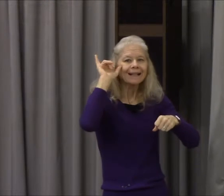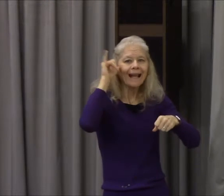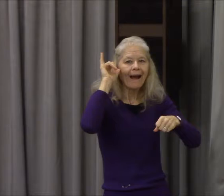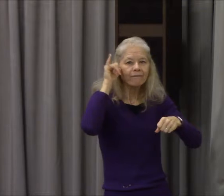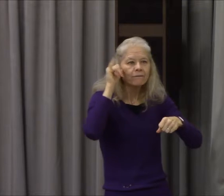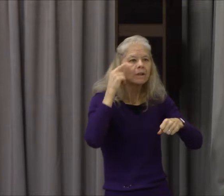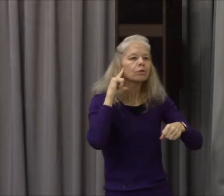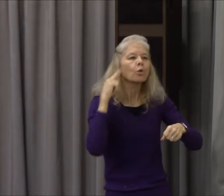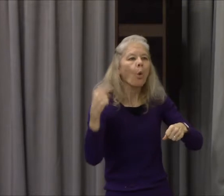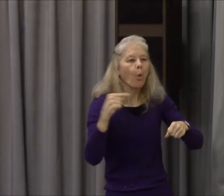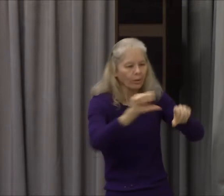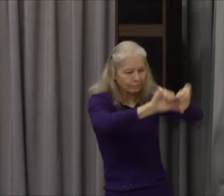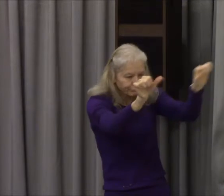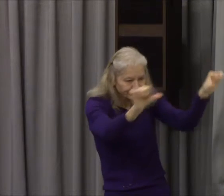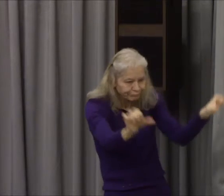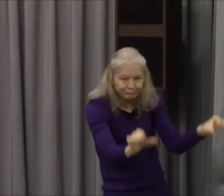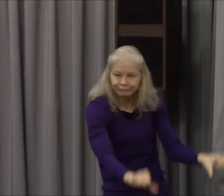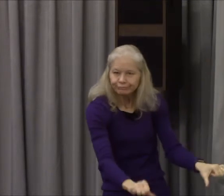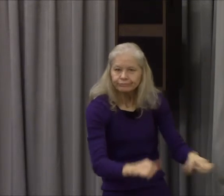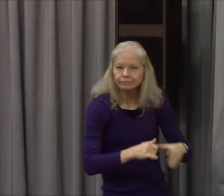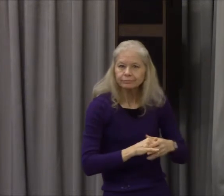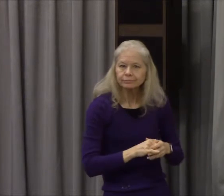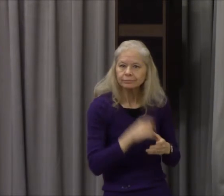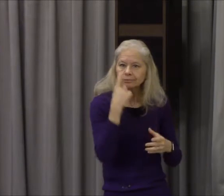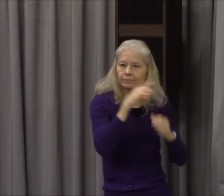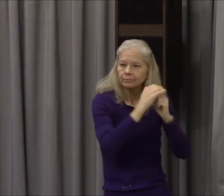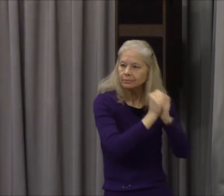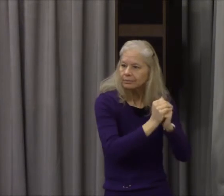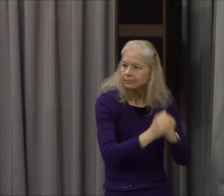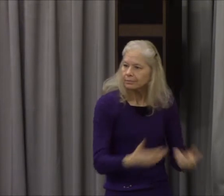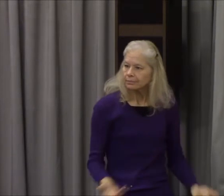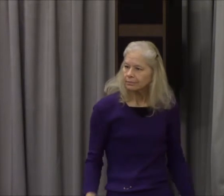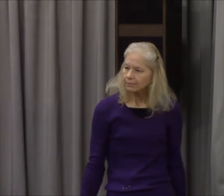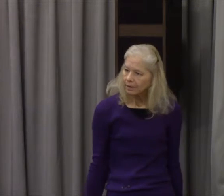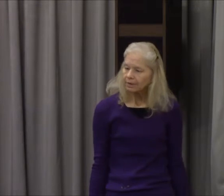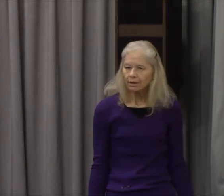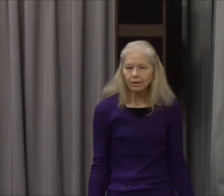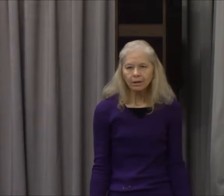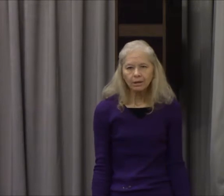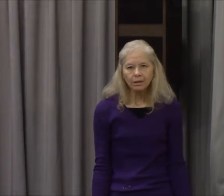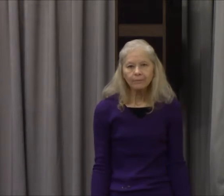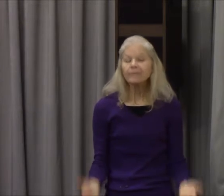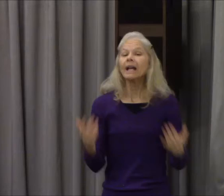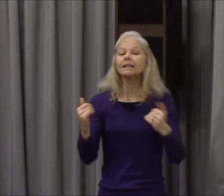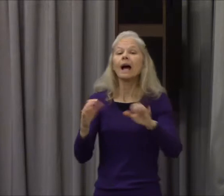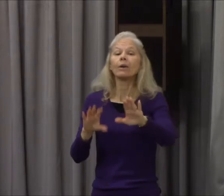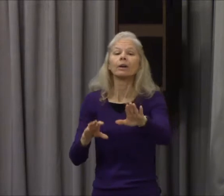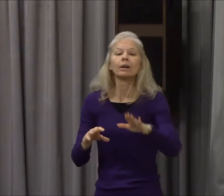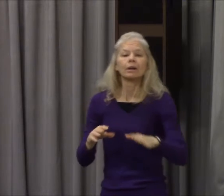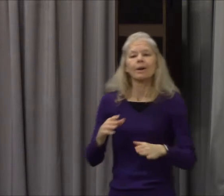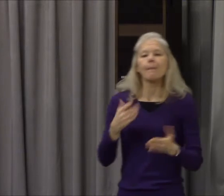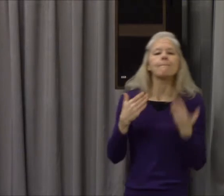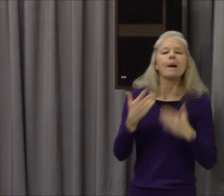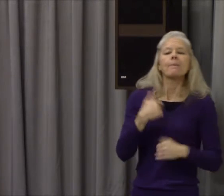might think well he just didn't know if they had a little bit more information no God was clear with them